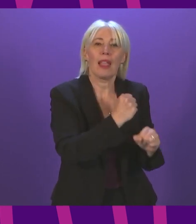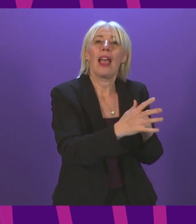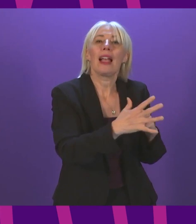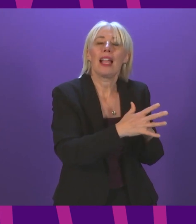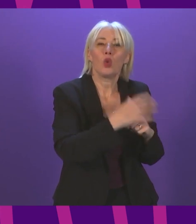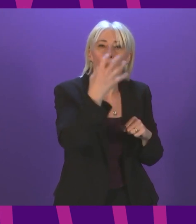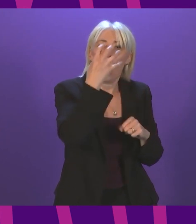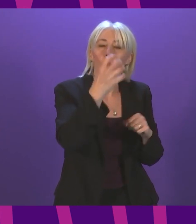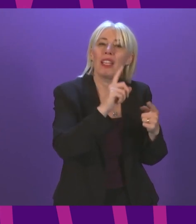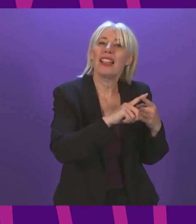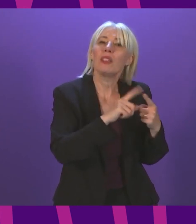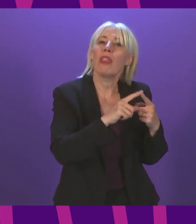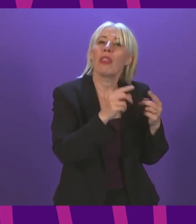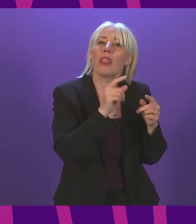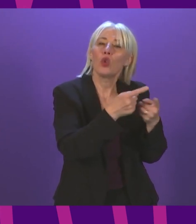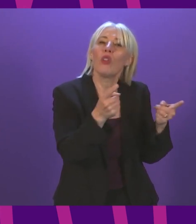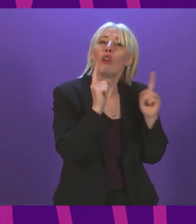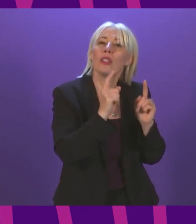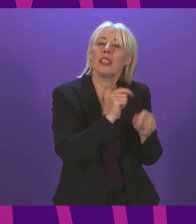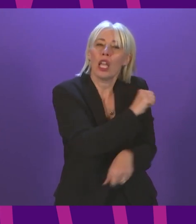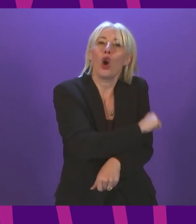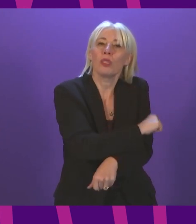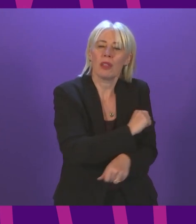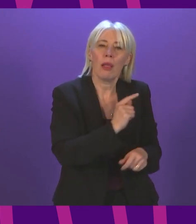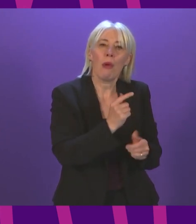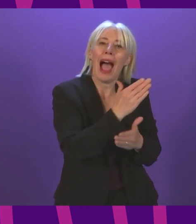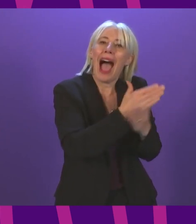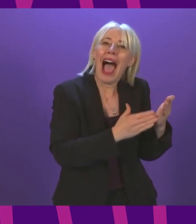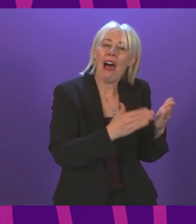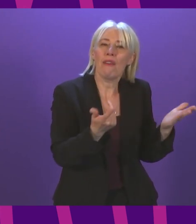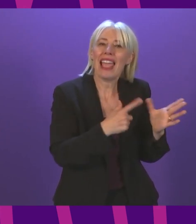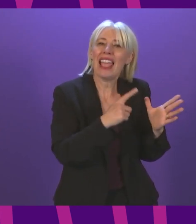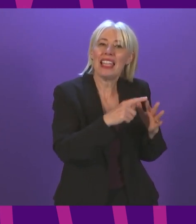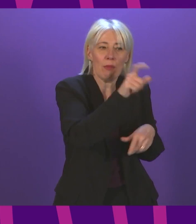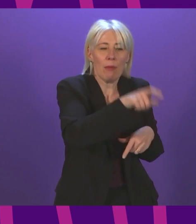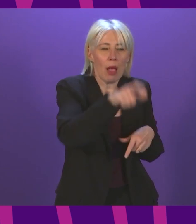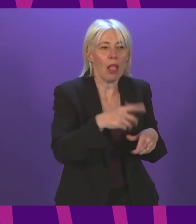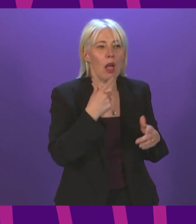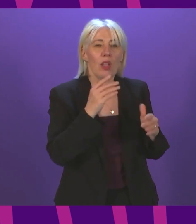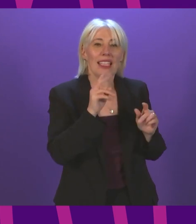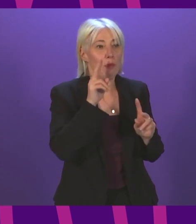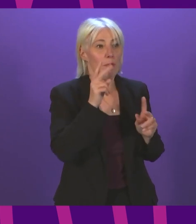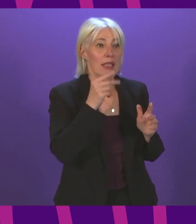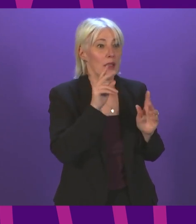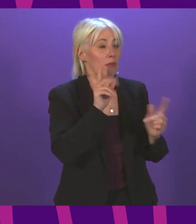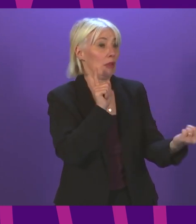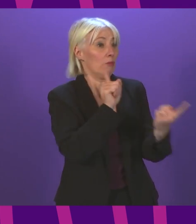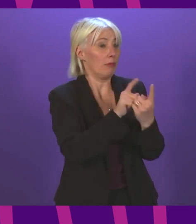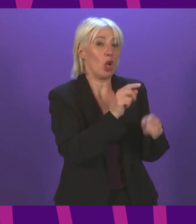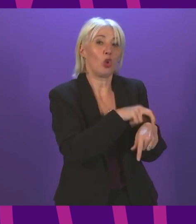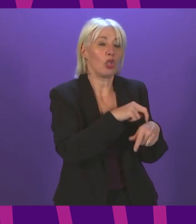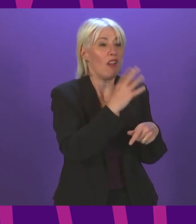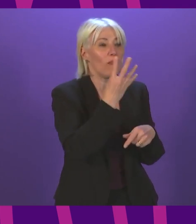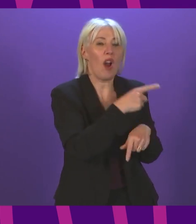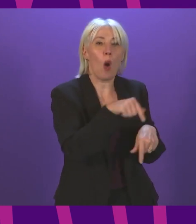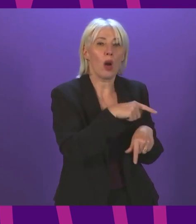Elizabeth University Hospital, far fewer than half of A&E patients were seen within four hours. This is a national scandal